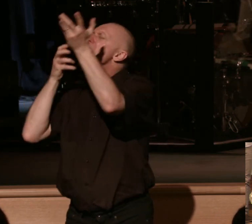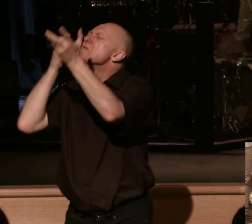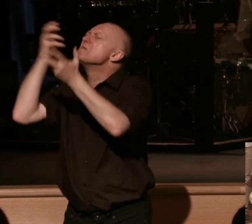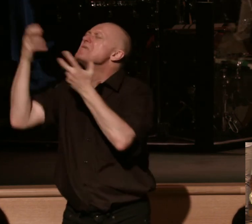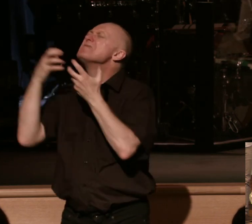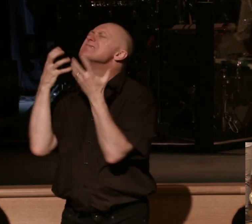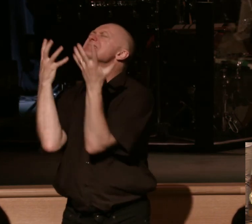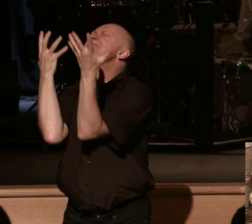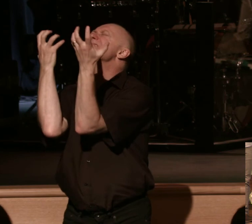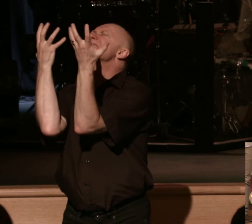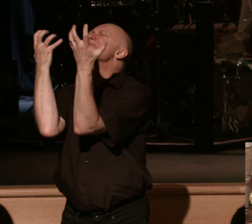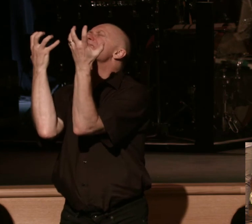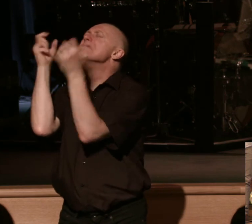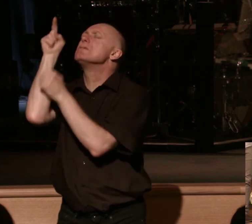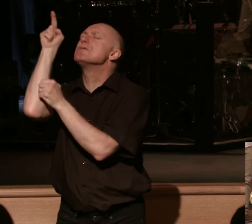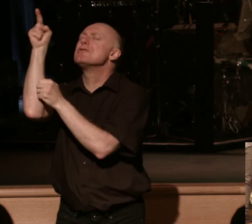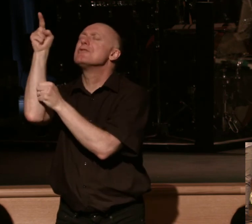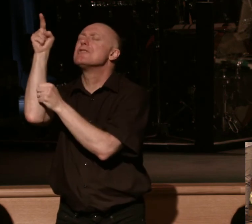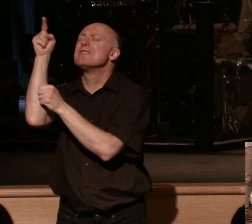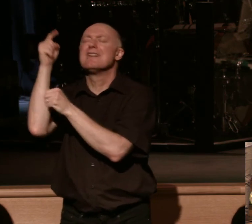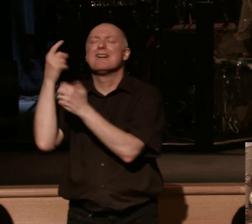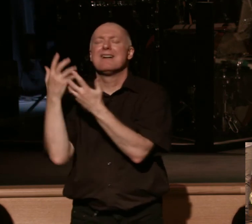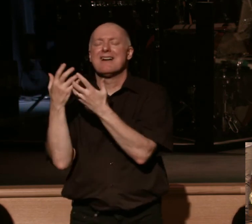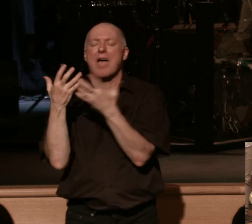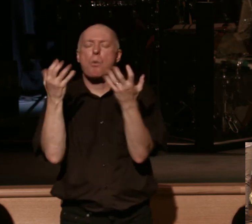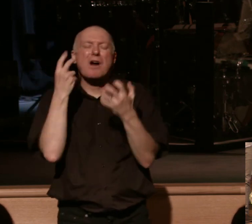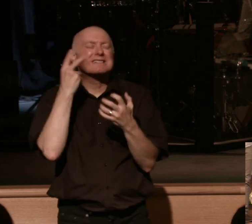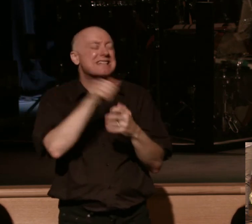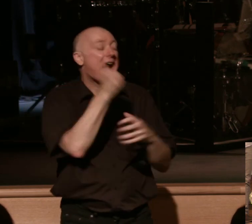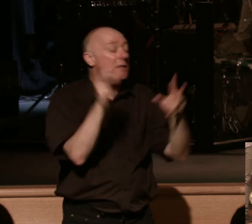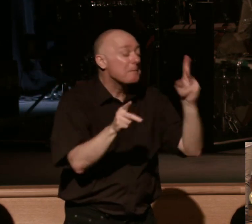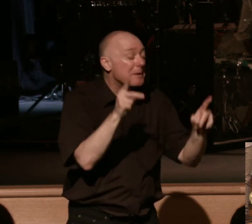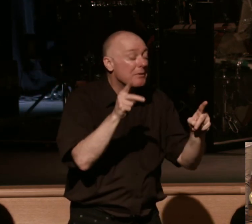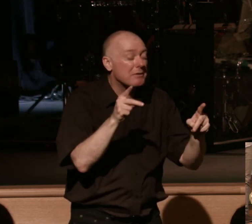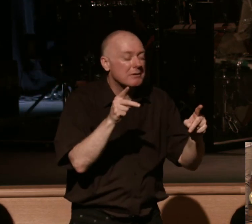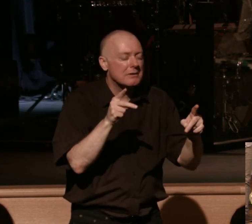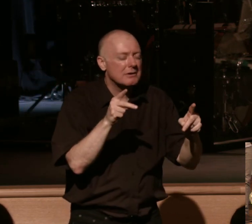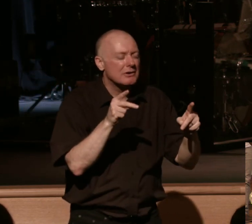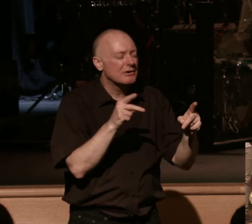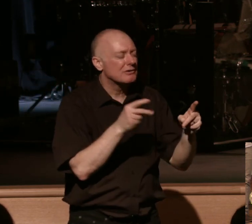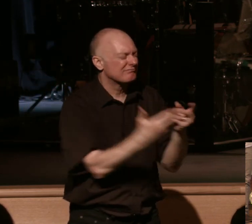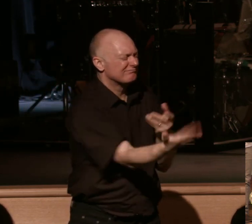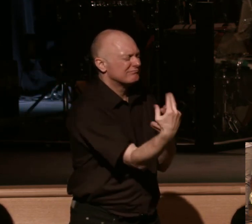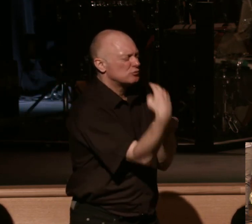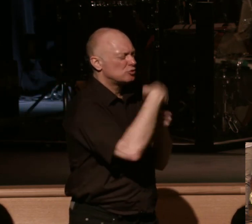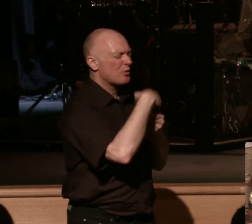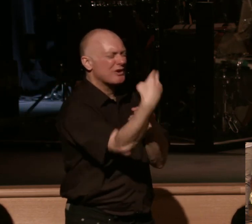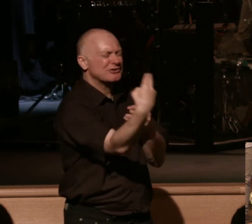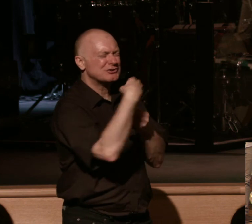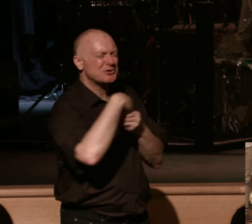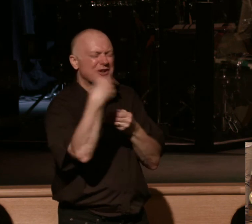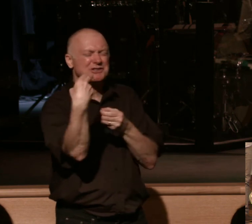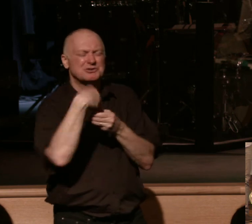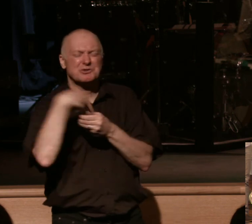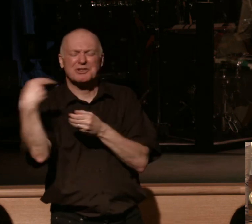for you and then a longing to see as many people as possible to join Jesus Christ and be saved